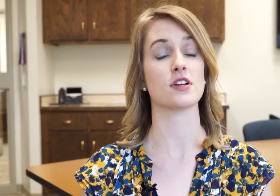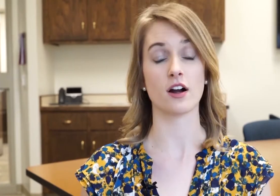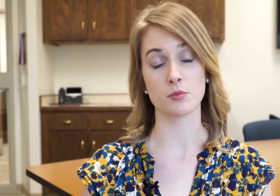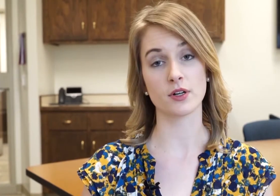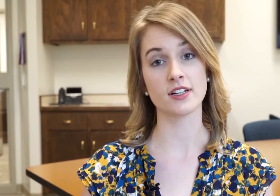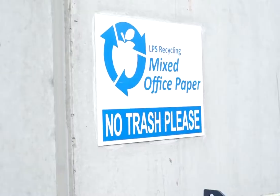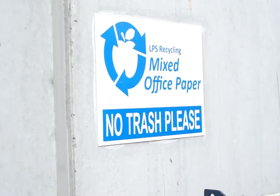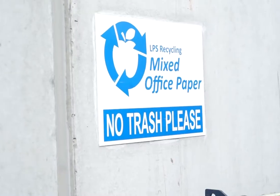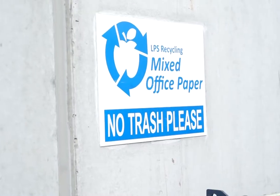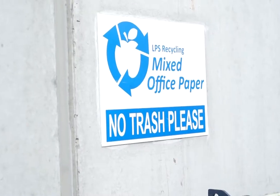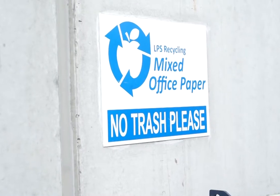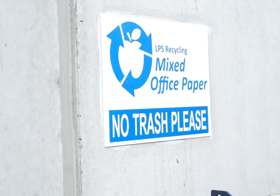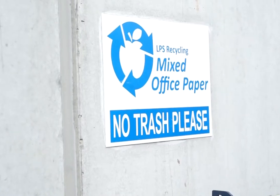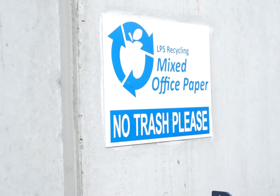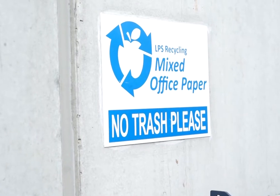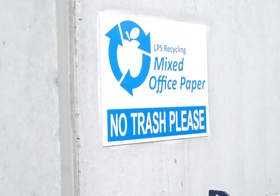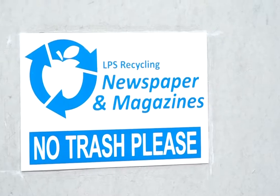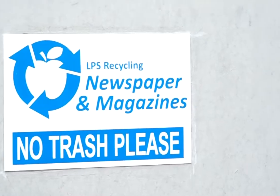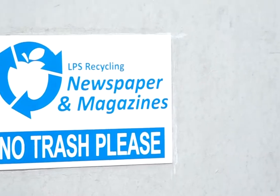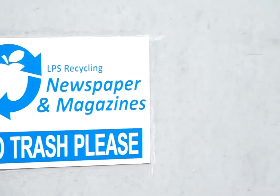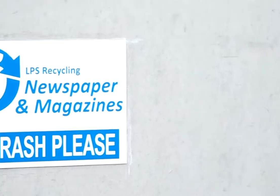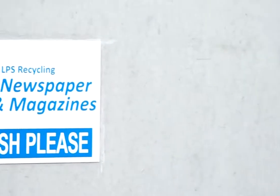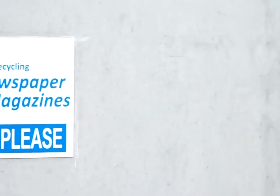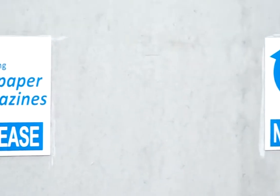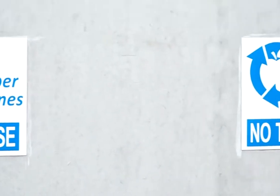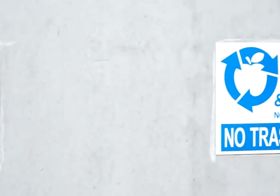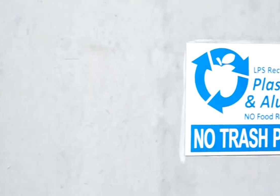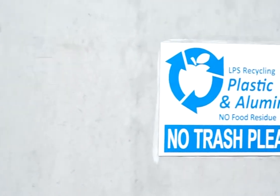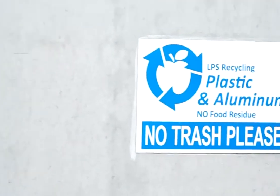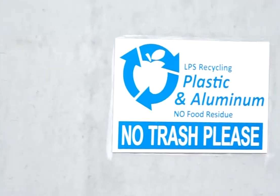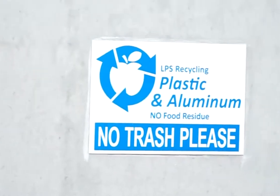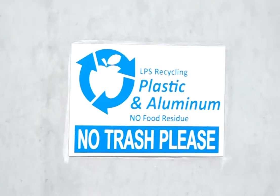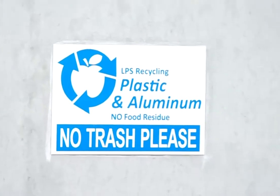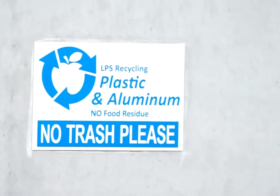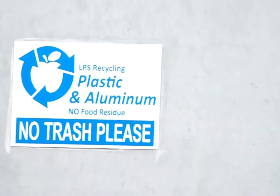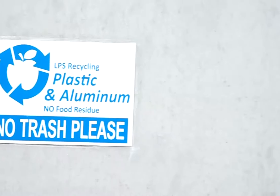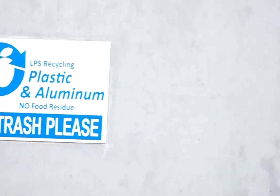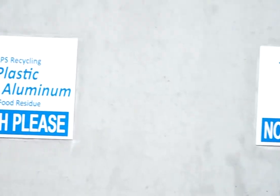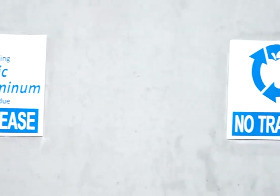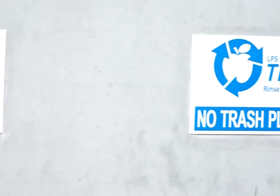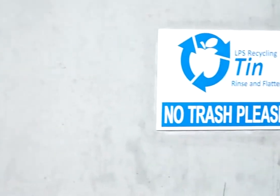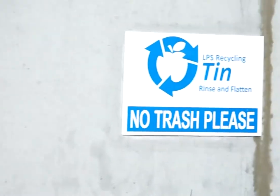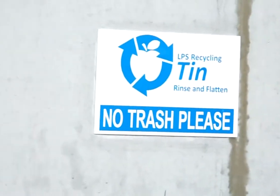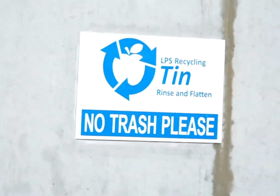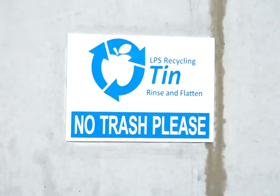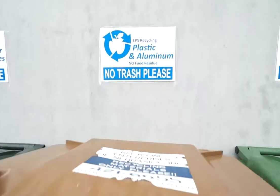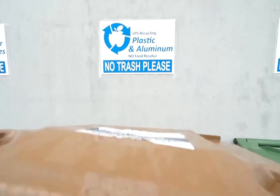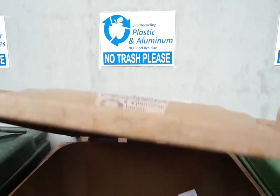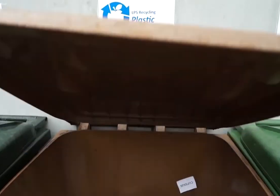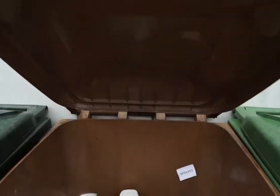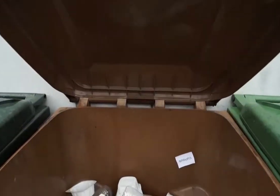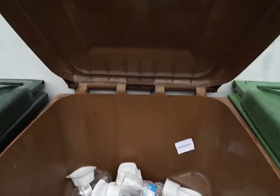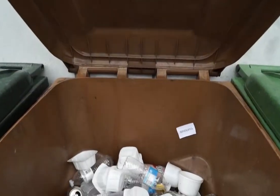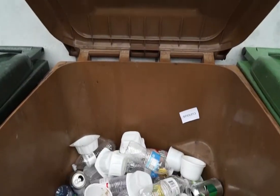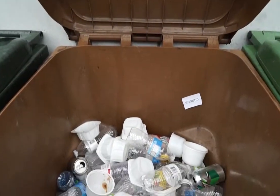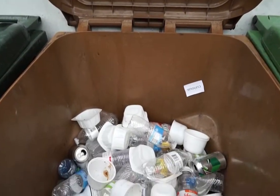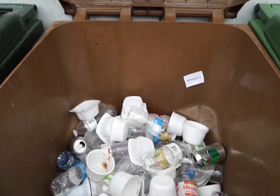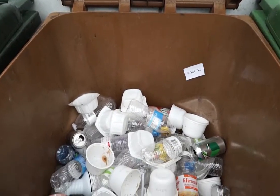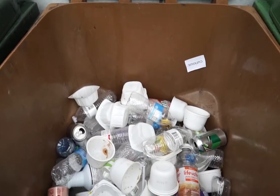cardboard, mixed office paper, newspaper and magazines, plastic and aluminum, and tin cans. We collect over 1.3 million